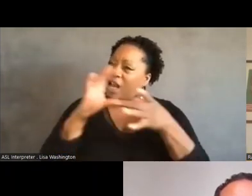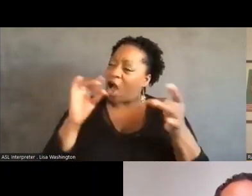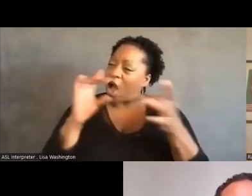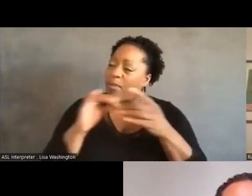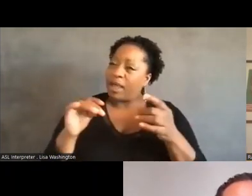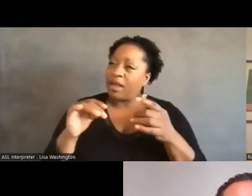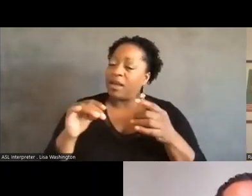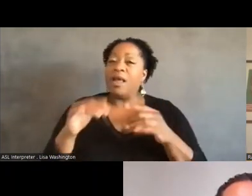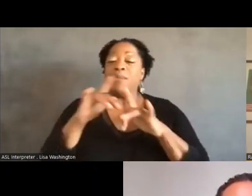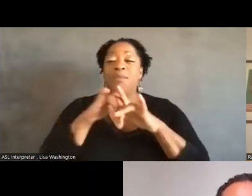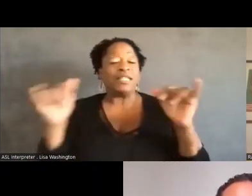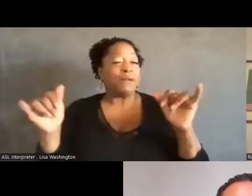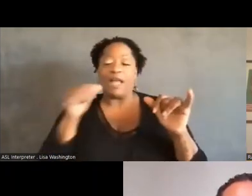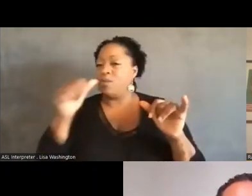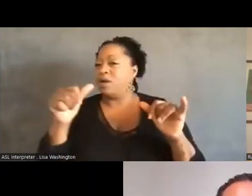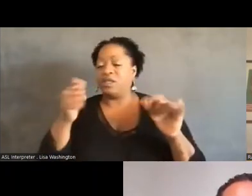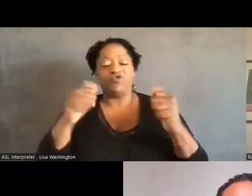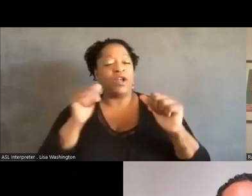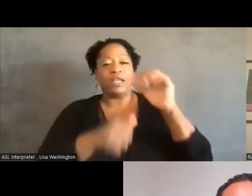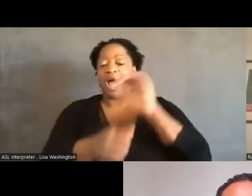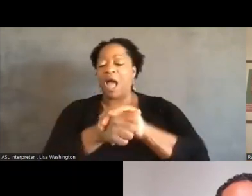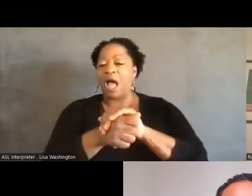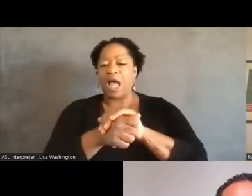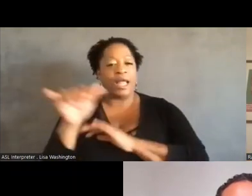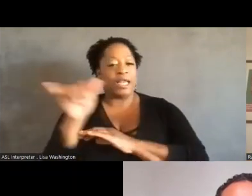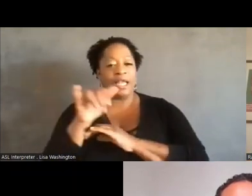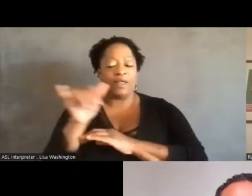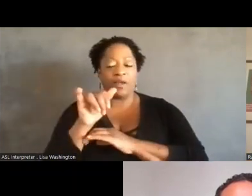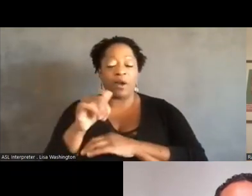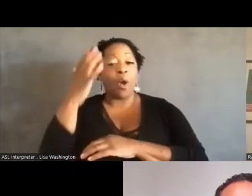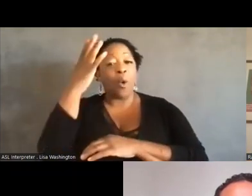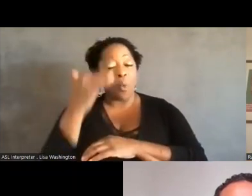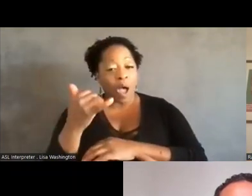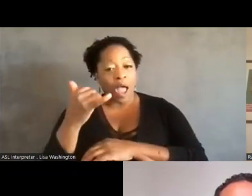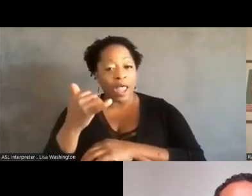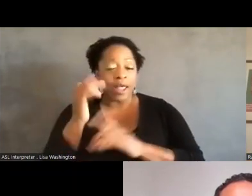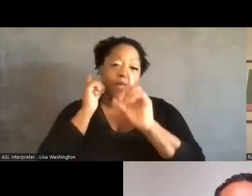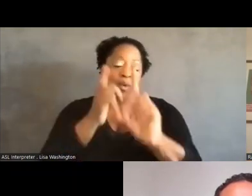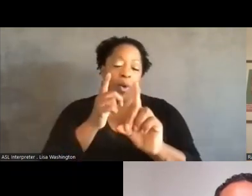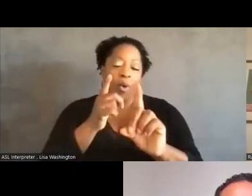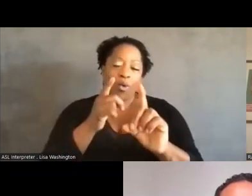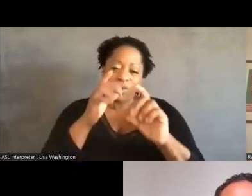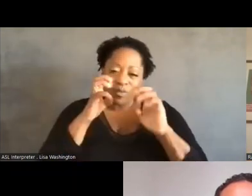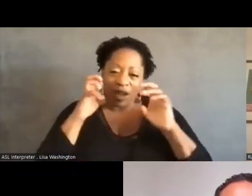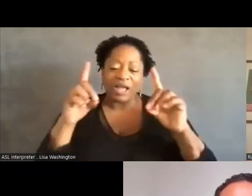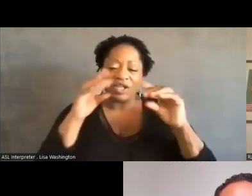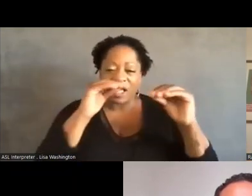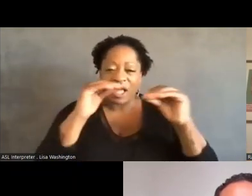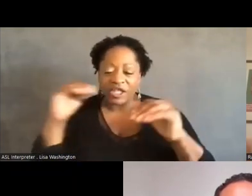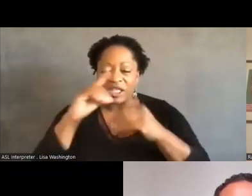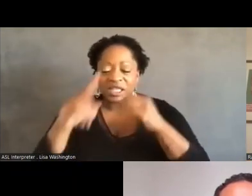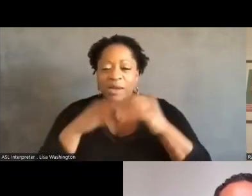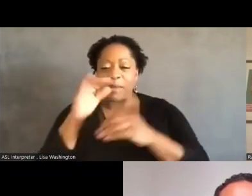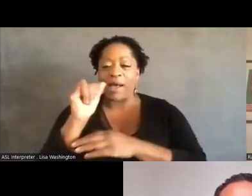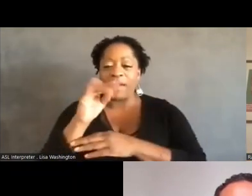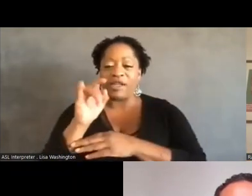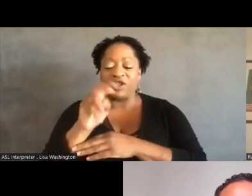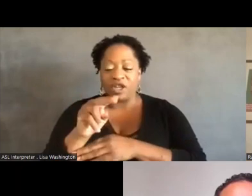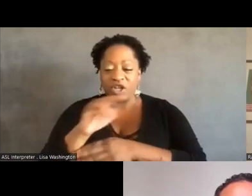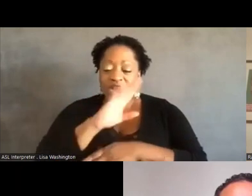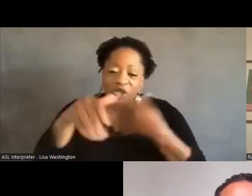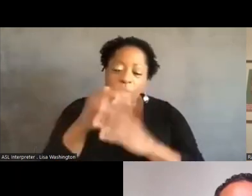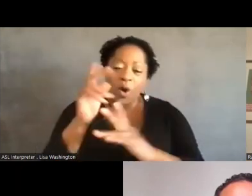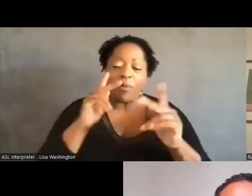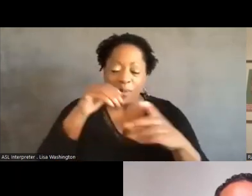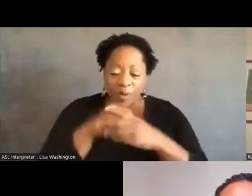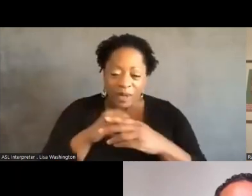don't remember leading with that mostly because we were really interested in doing education about the injunctions. So everybody in the